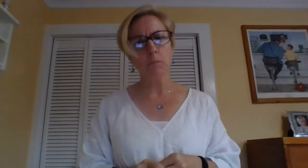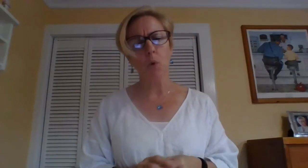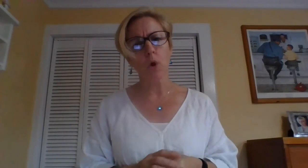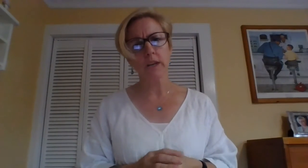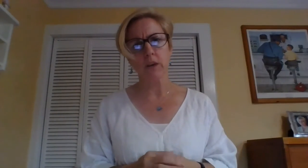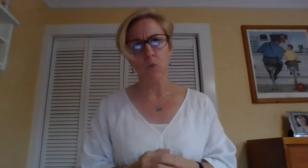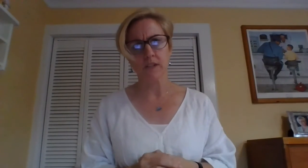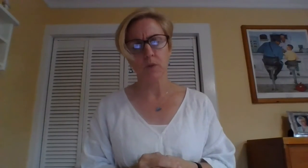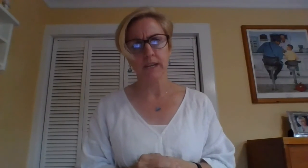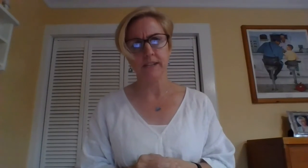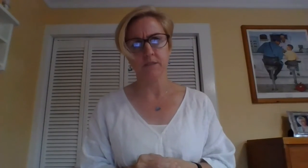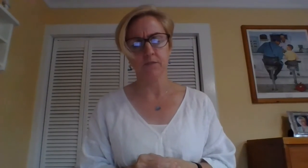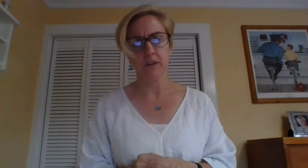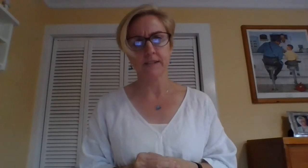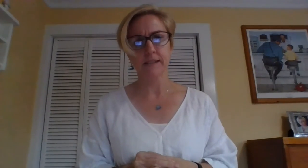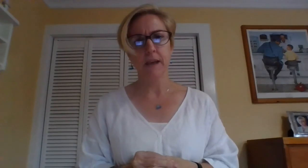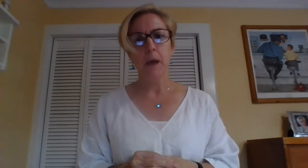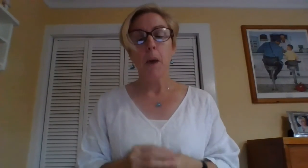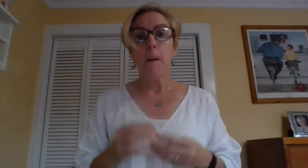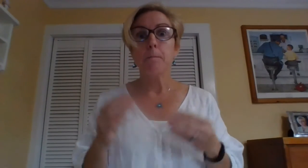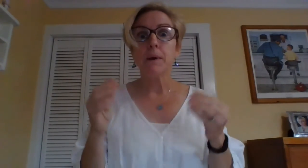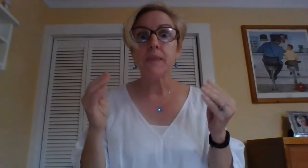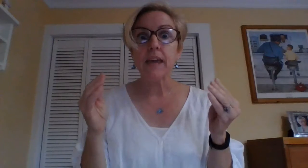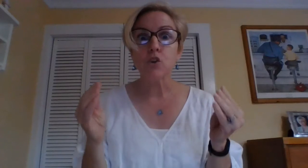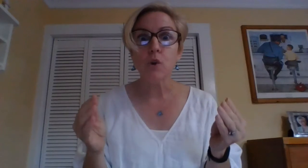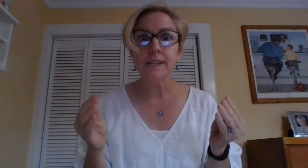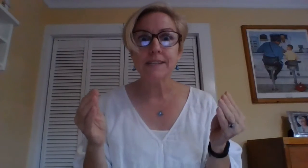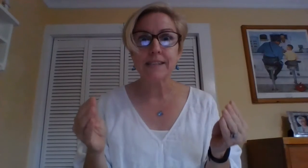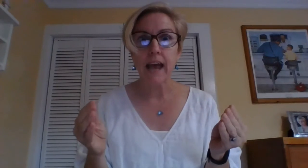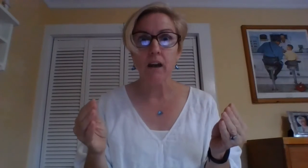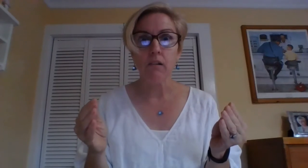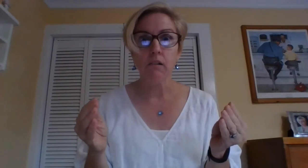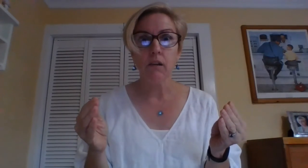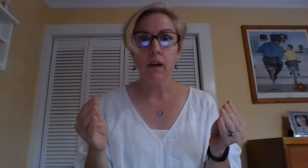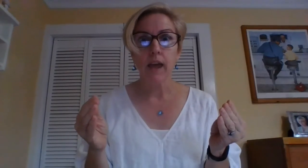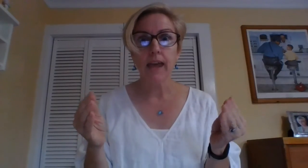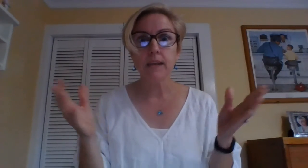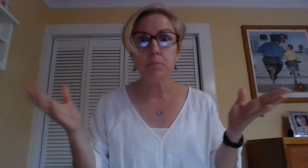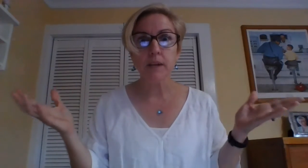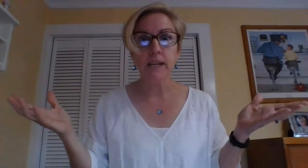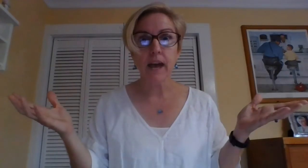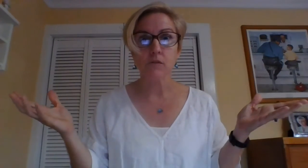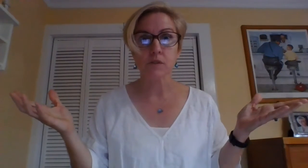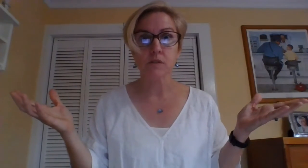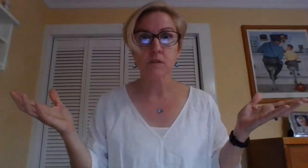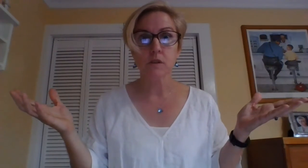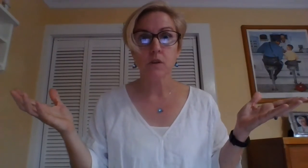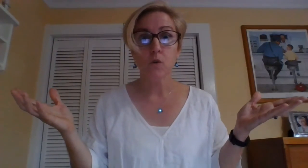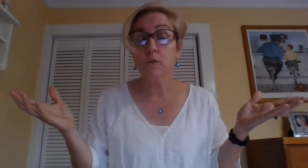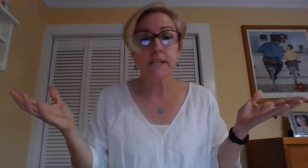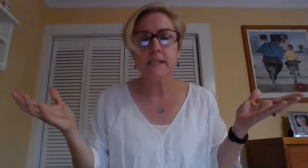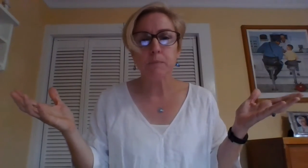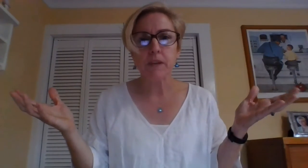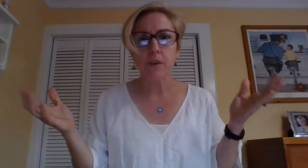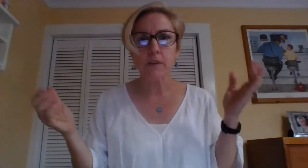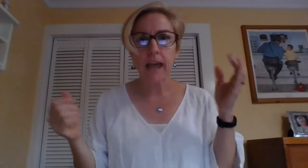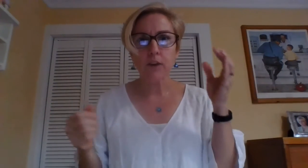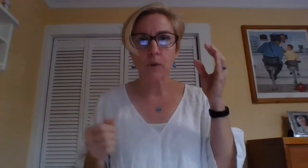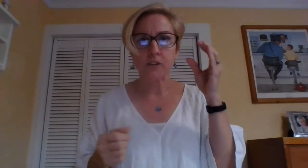important it was what he did for us. But they couldn't tell anybody else who didn't speak their language.